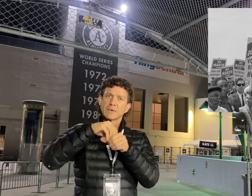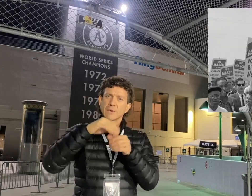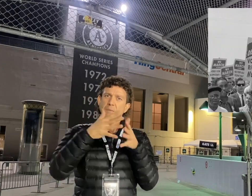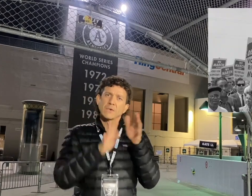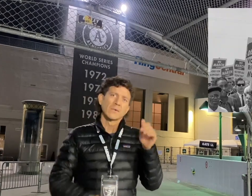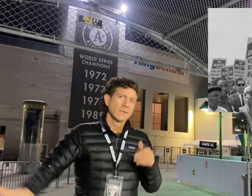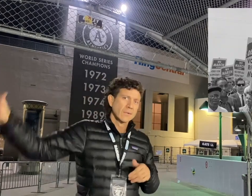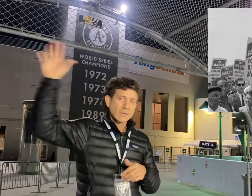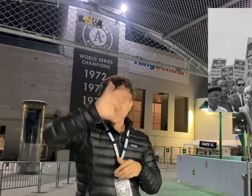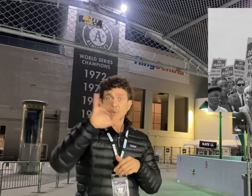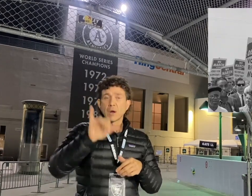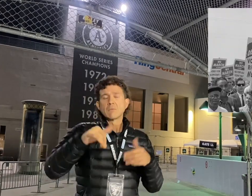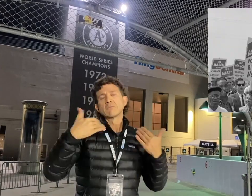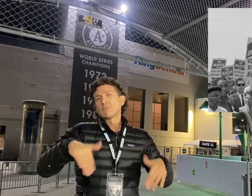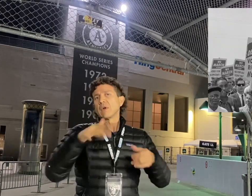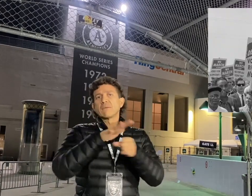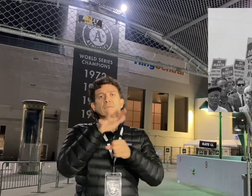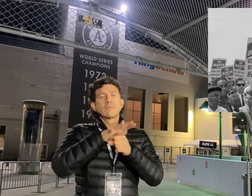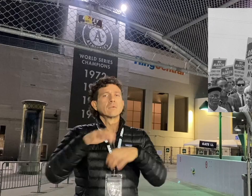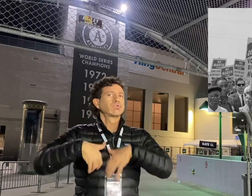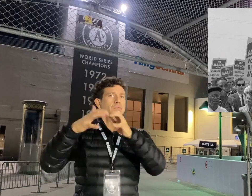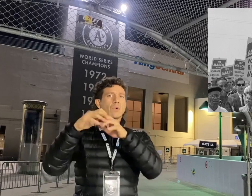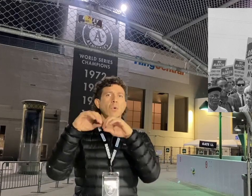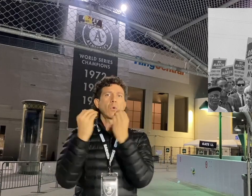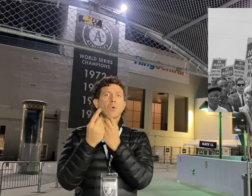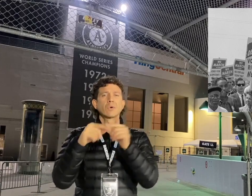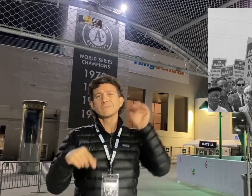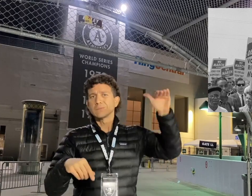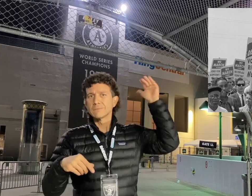Bay Area is one of the most racist communities in the nation.